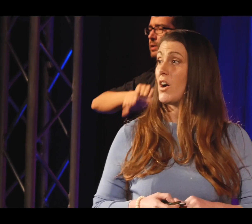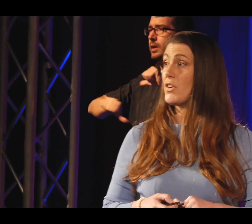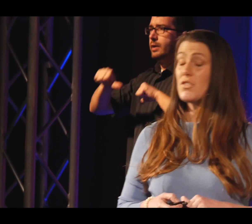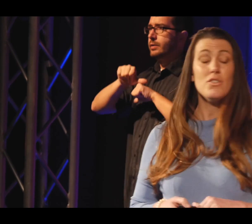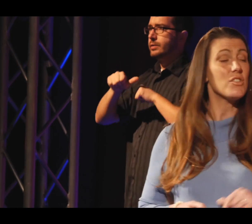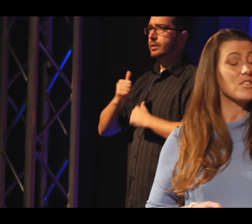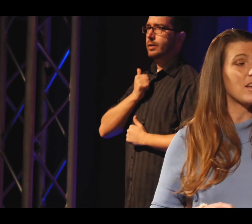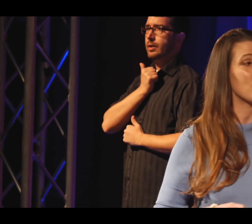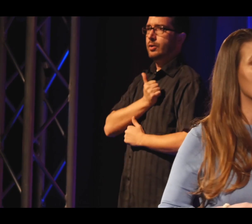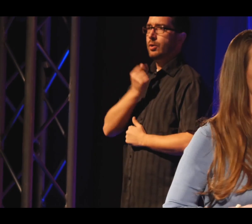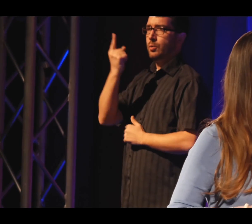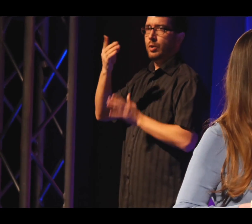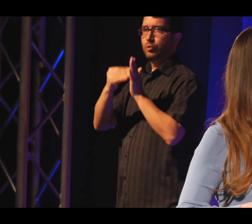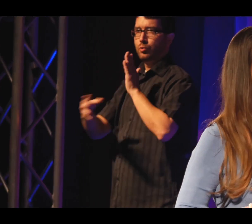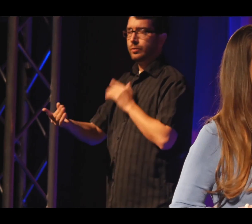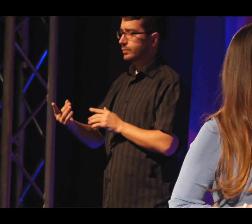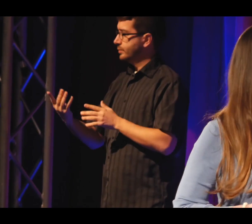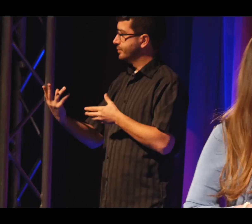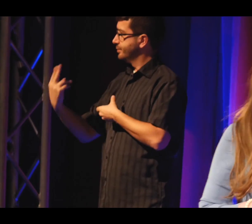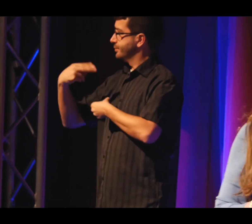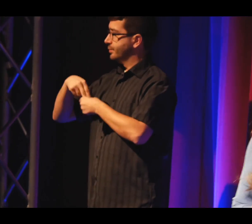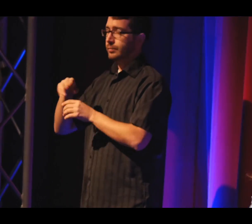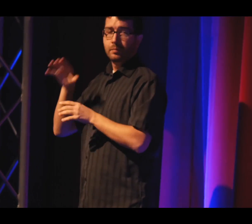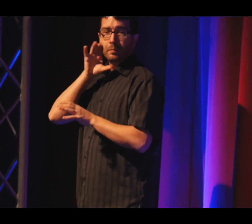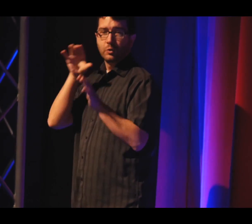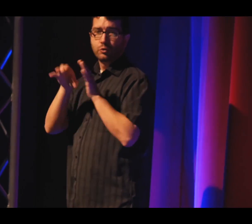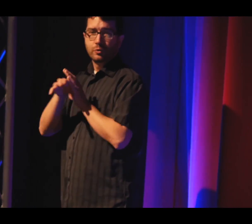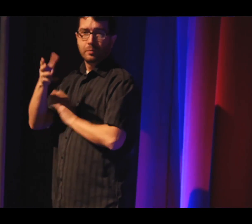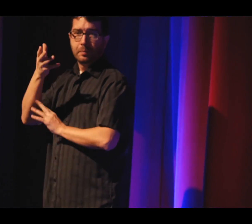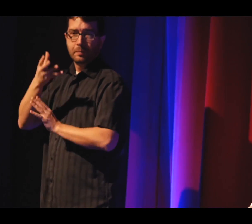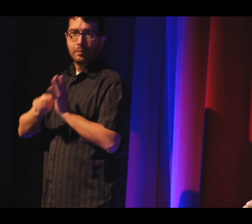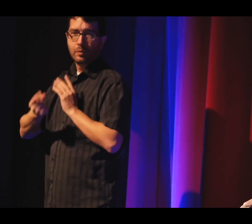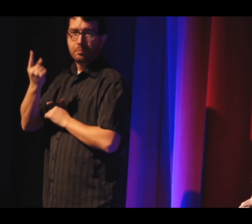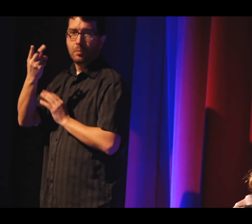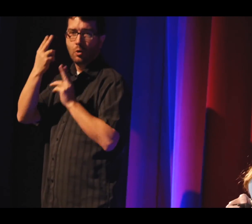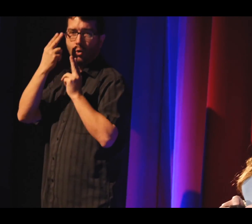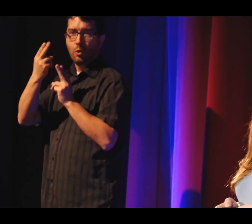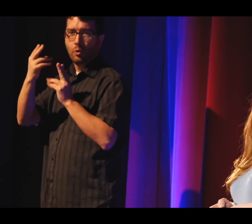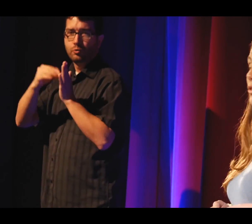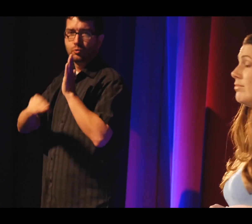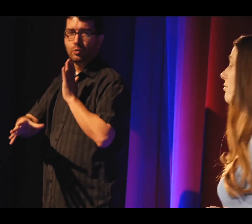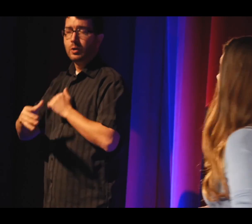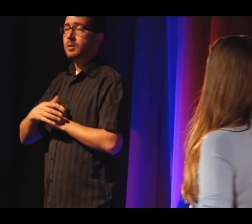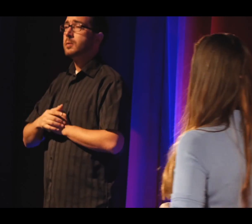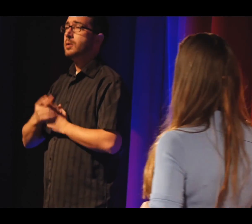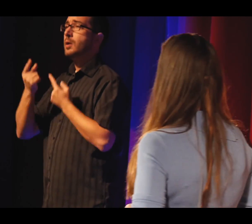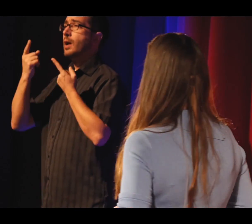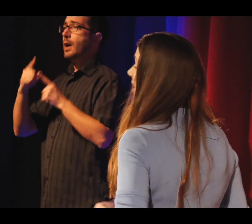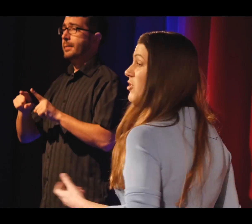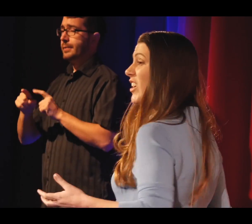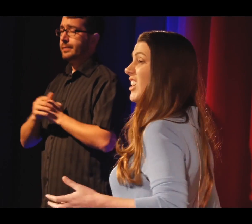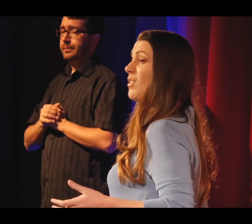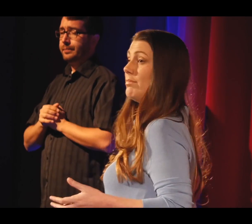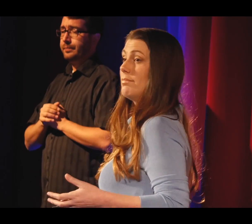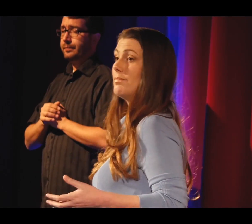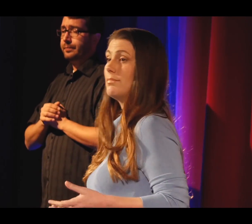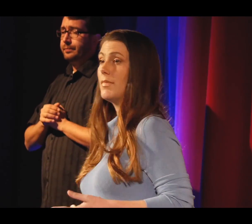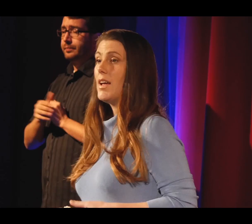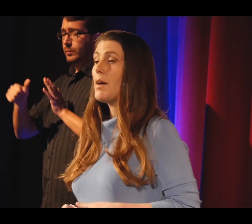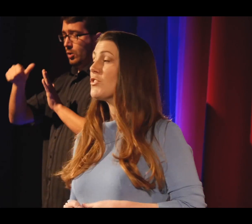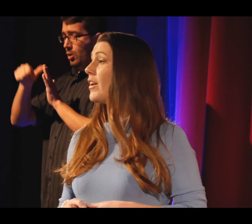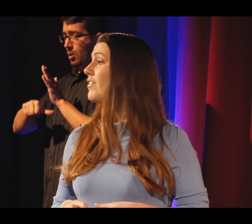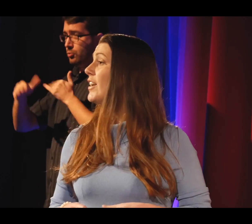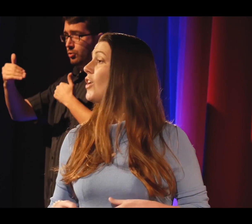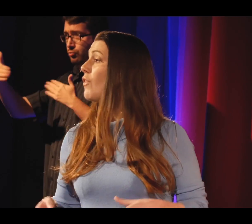Inwa Quim, who's my honor student, she's not in this picture. But basically, in essence, we take brain tumors from the operating room, and then we try to kill them.